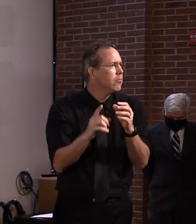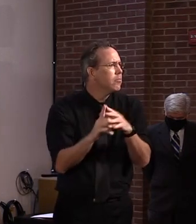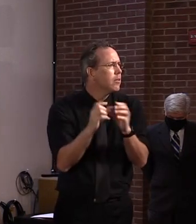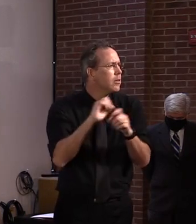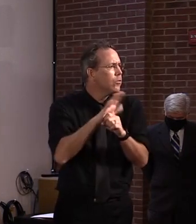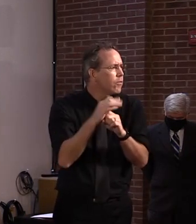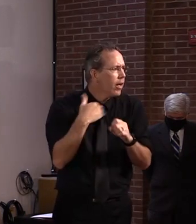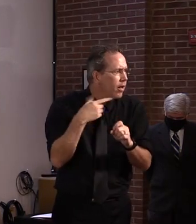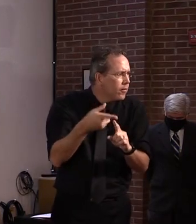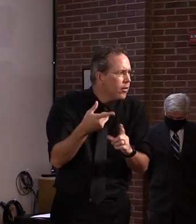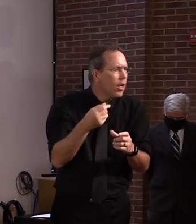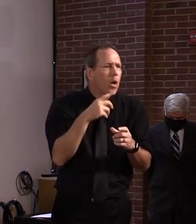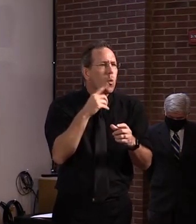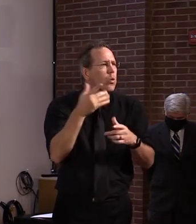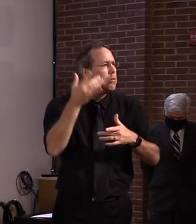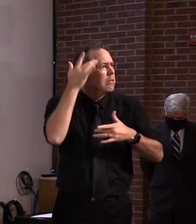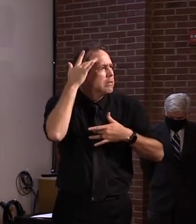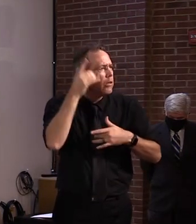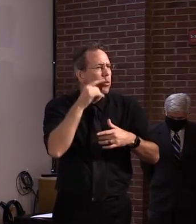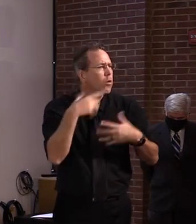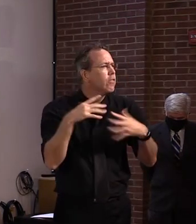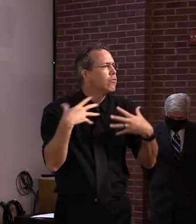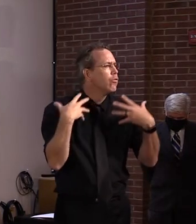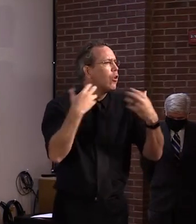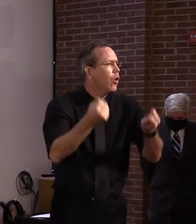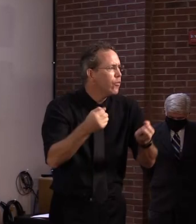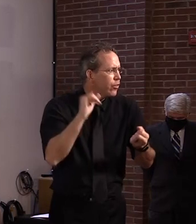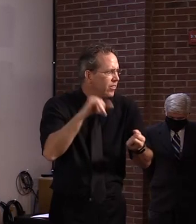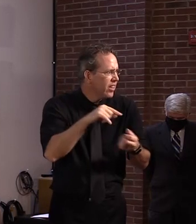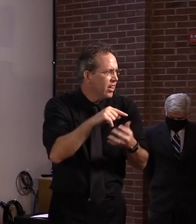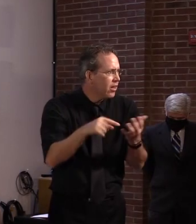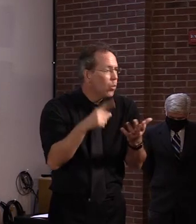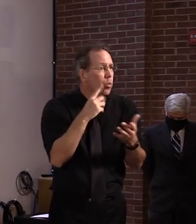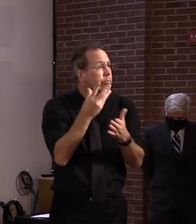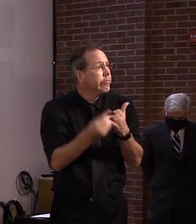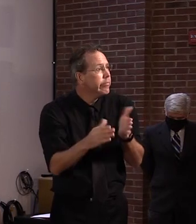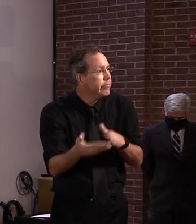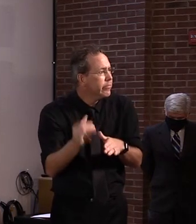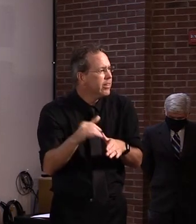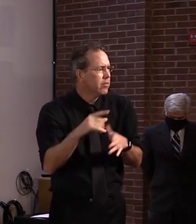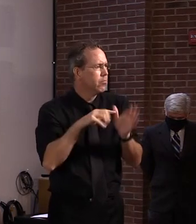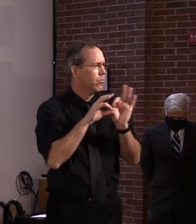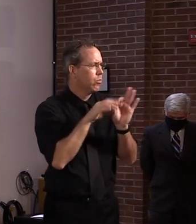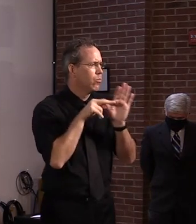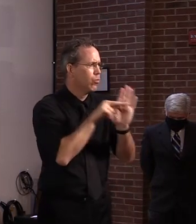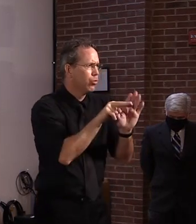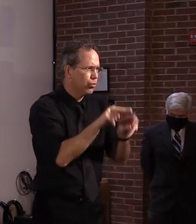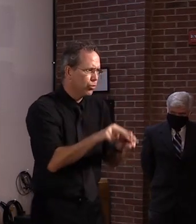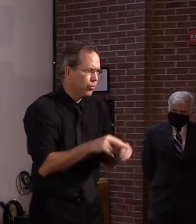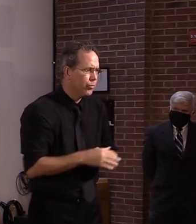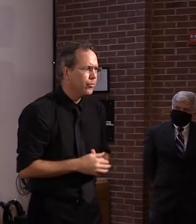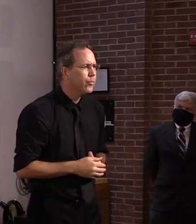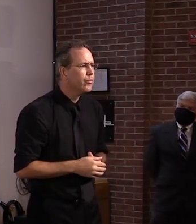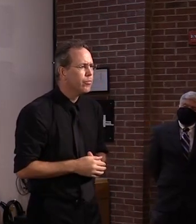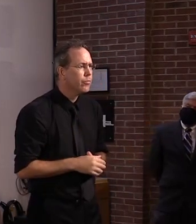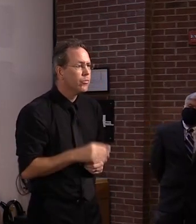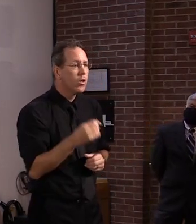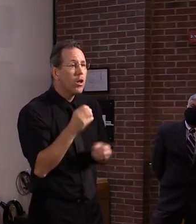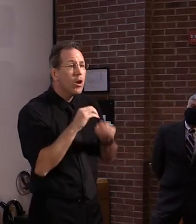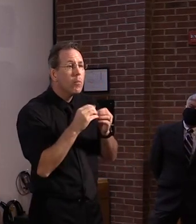we would have enough to go on, I believe, with those to, um, make some good decisions. Um, clearly,